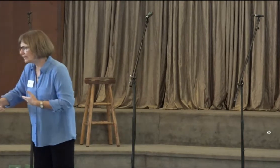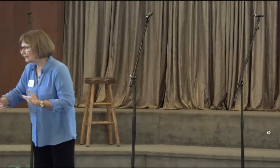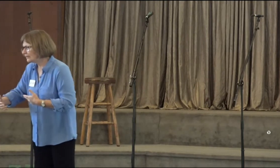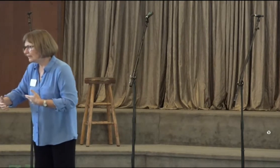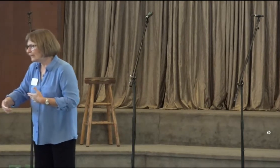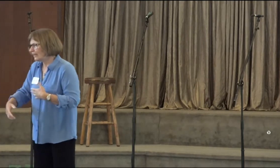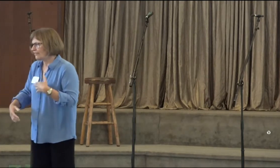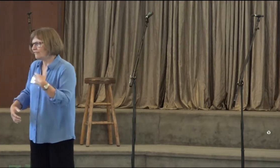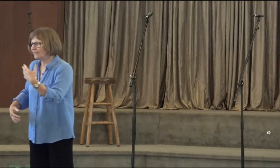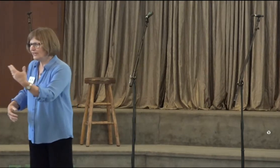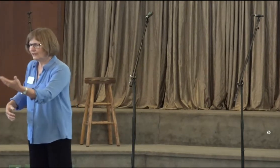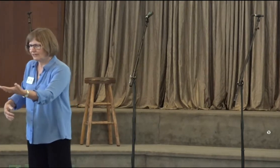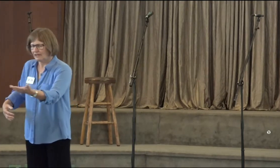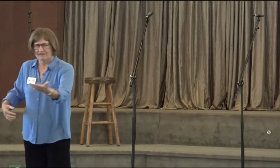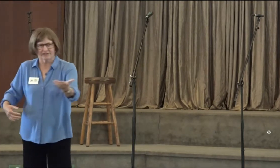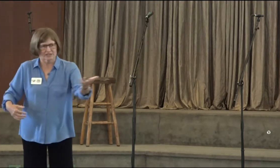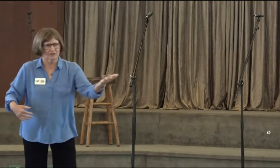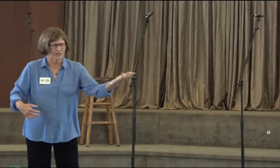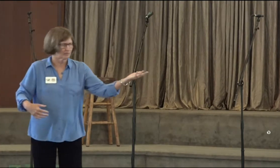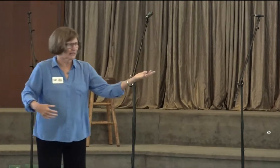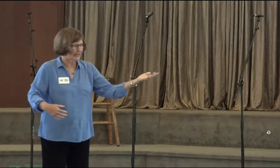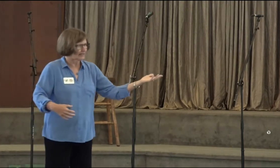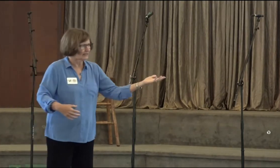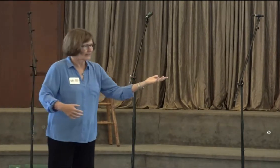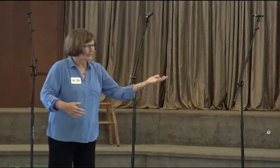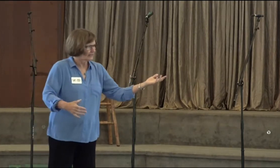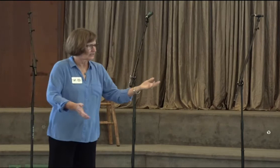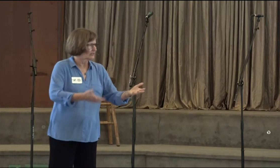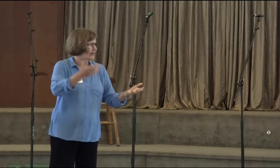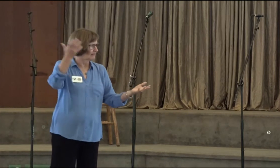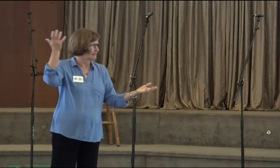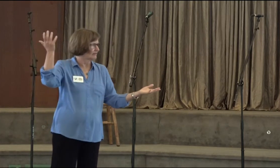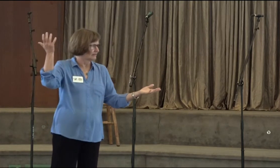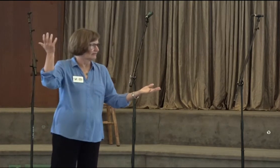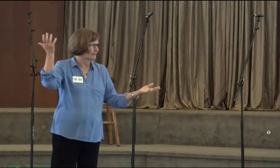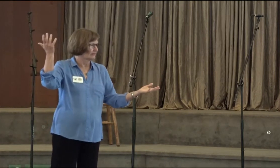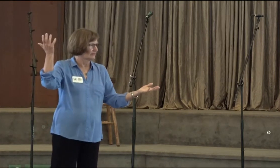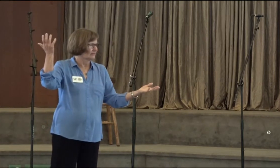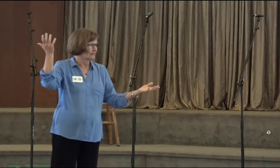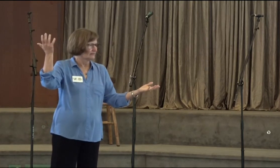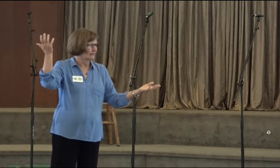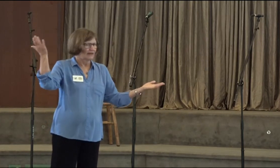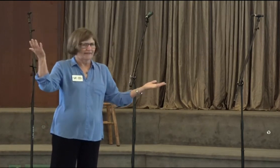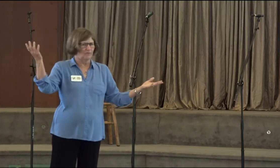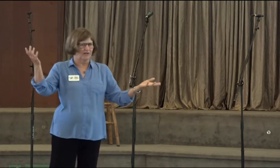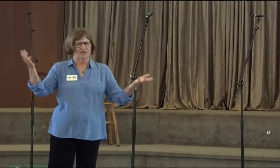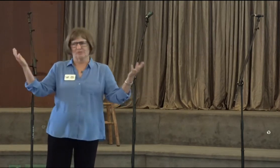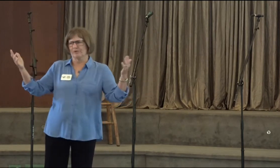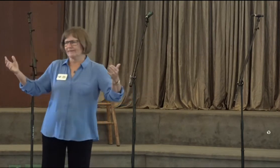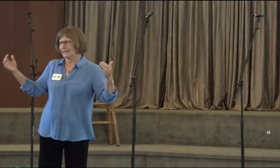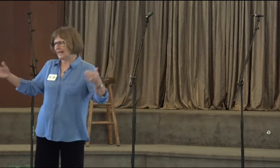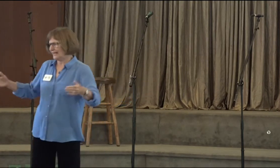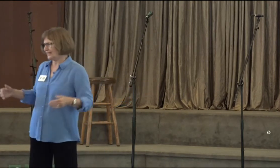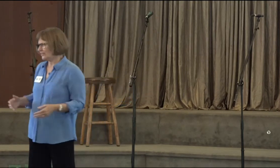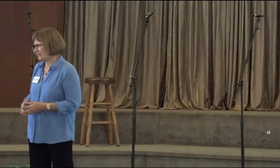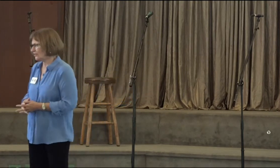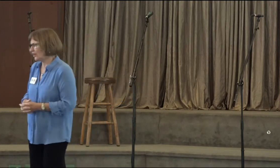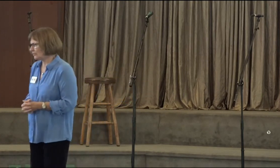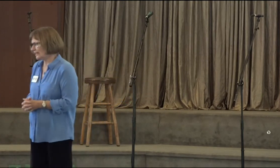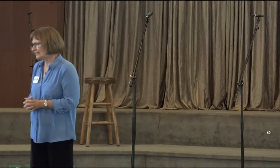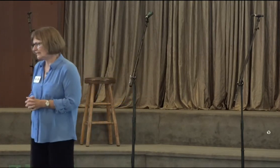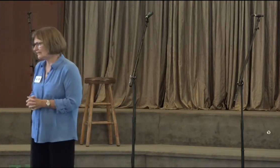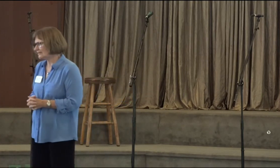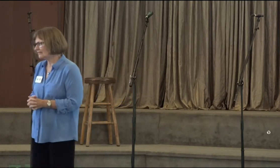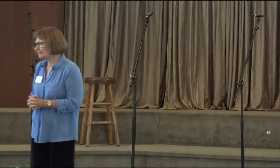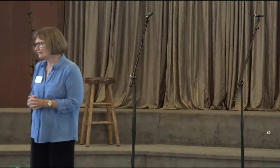the fear of this earthly plane to love. That we are to bring the light into the